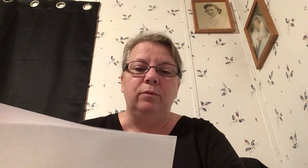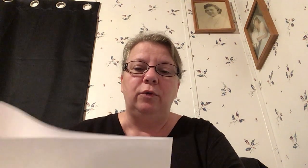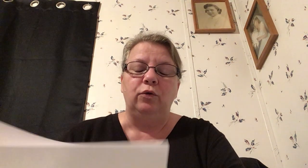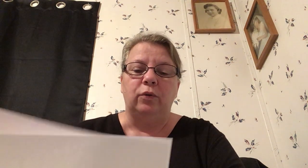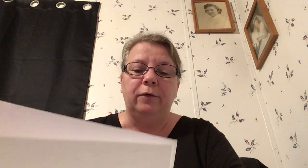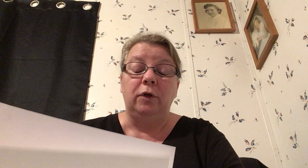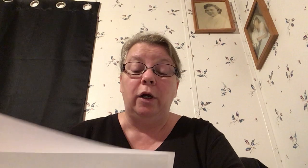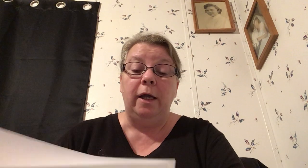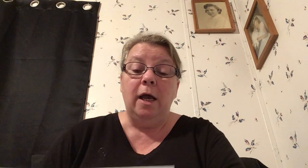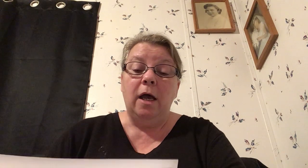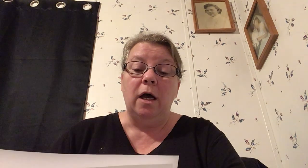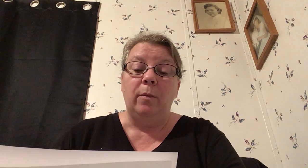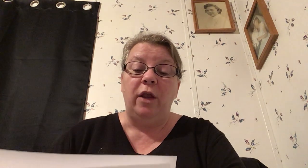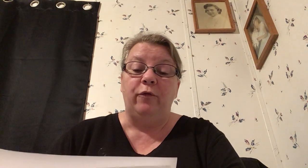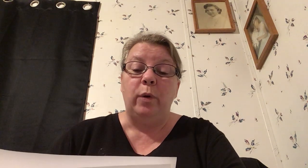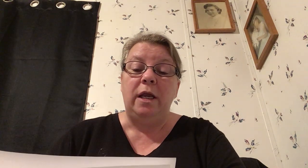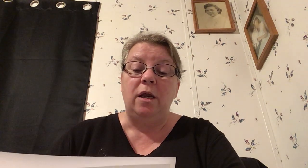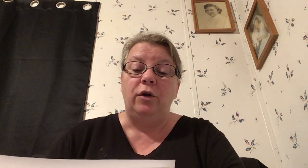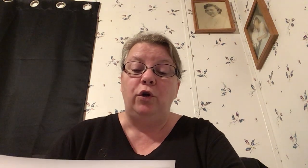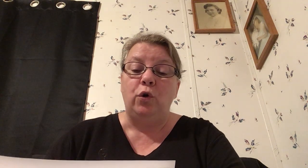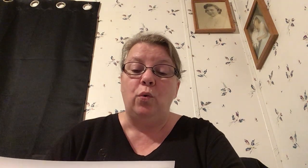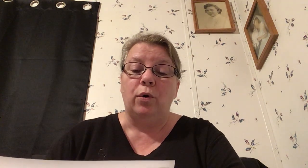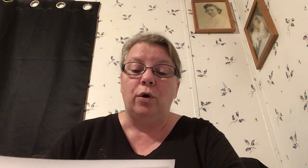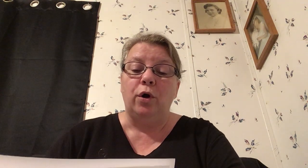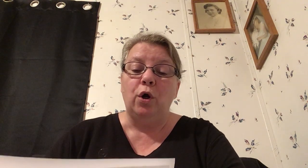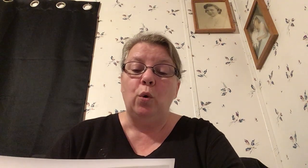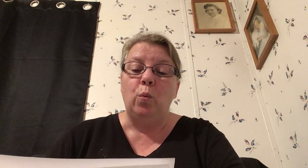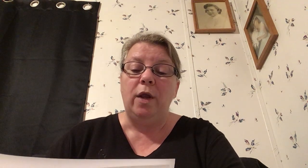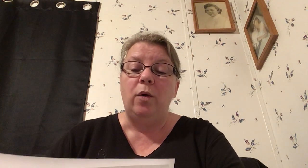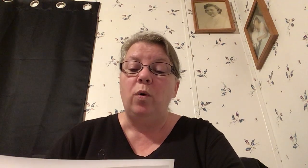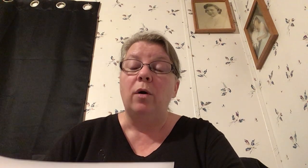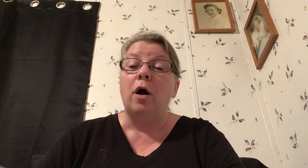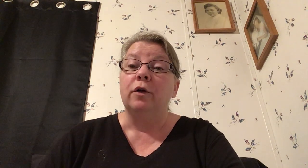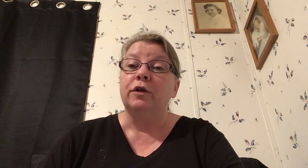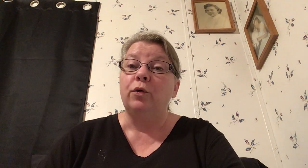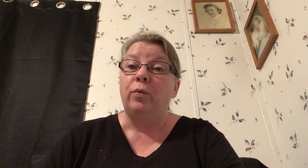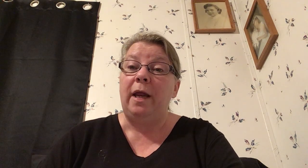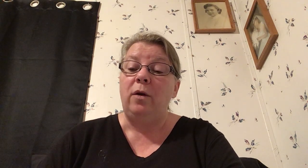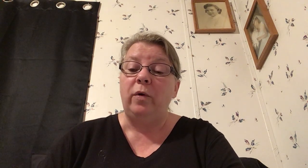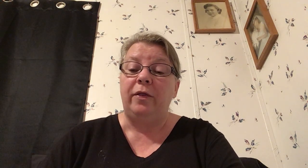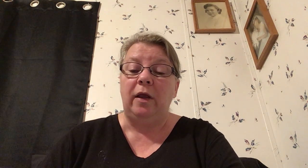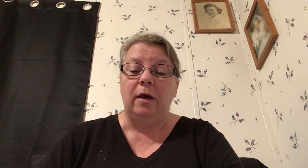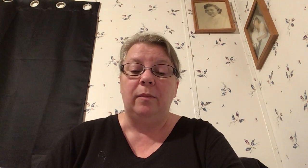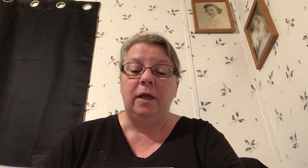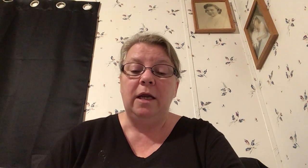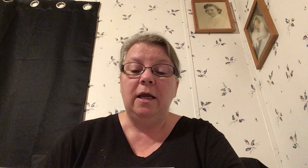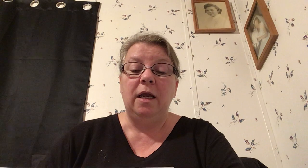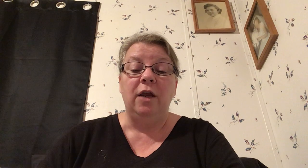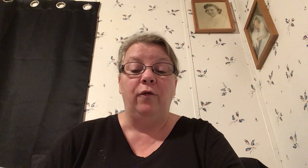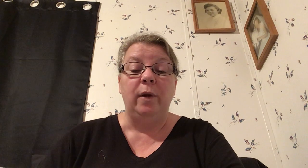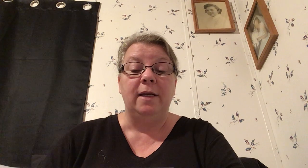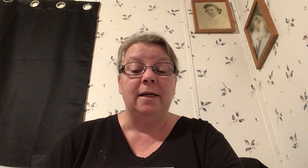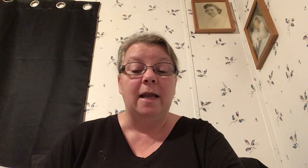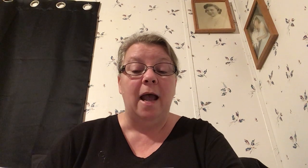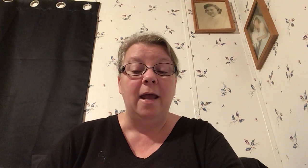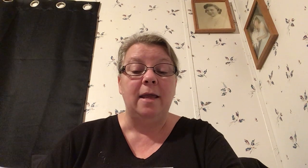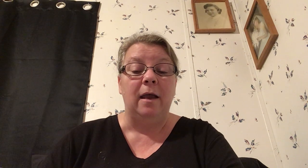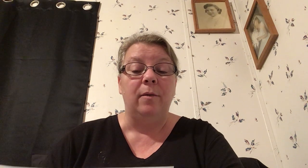2 12 sorry if we endure we will also reign with him if we deny him